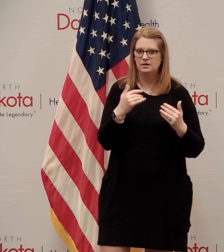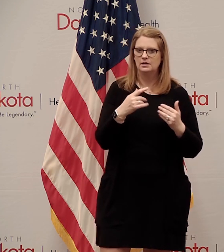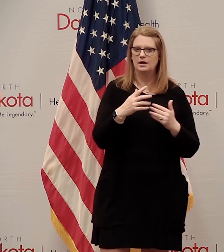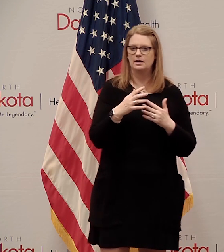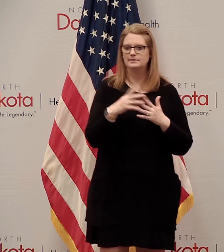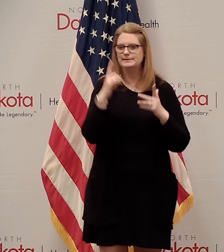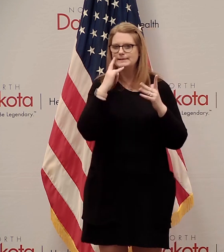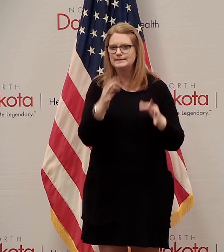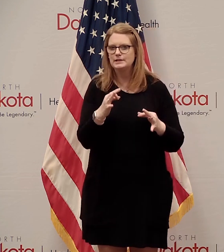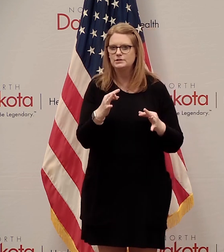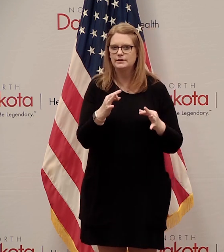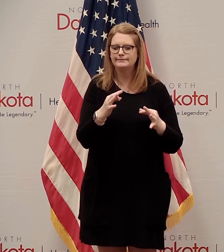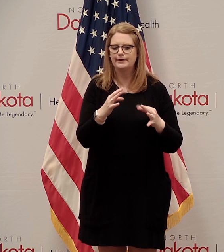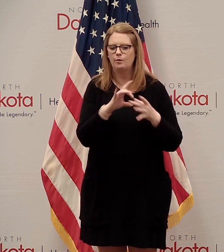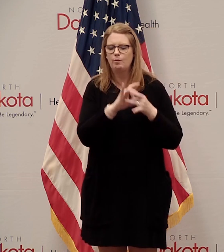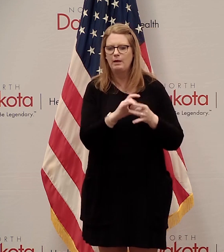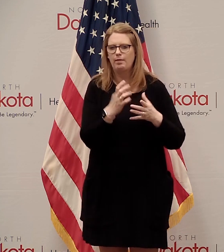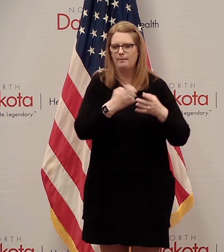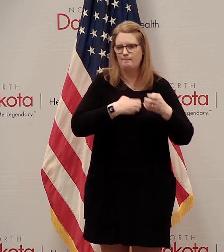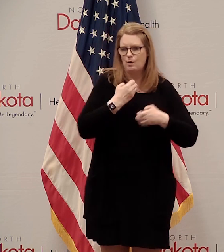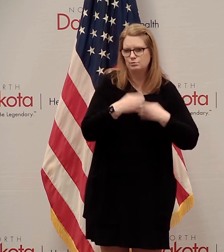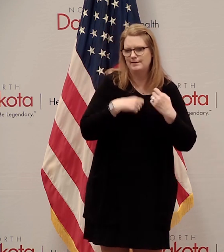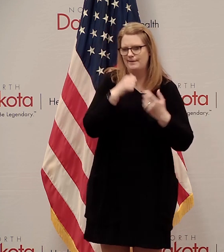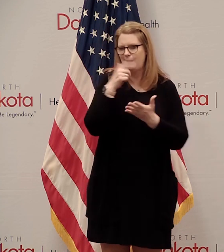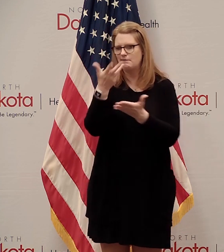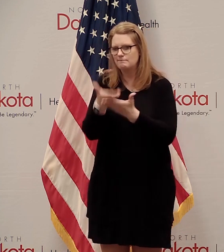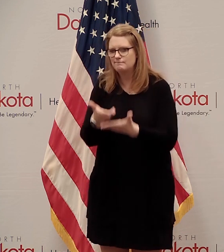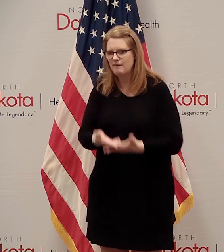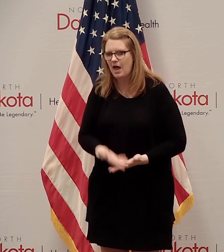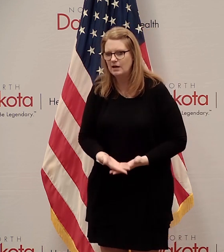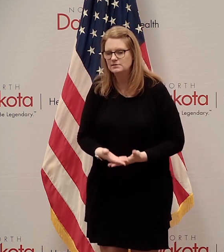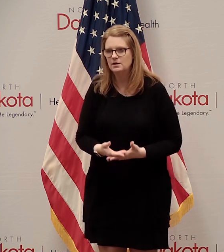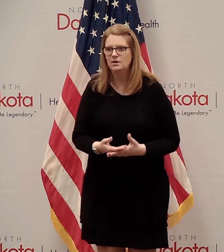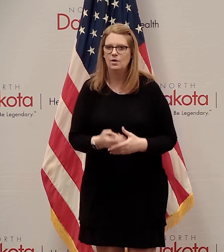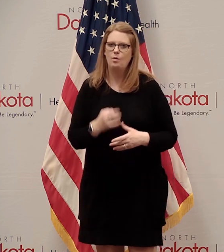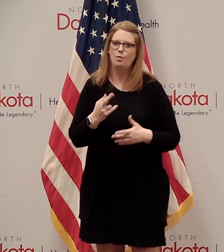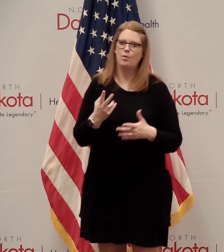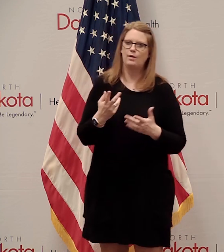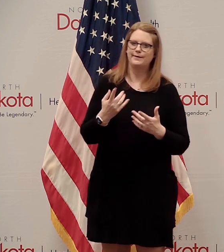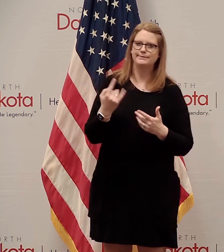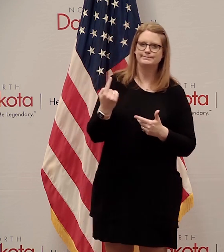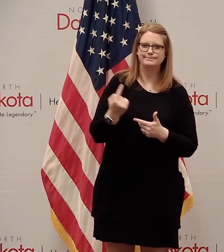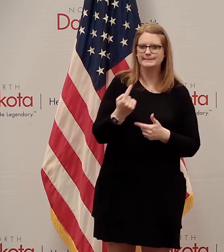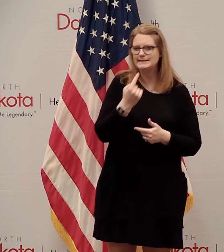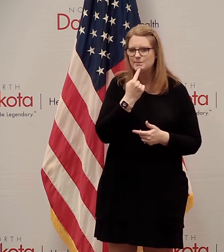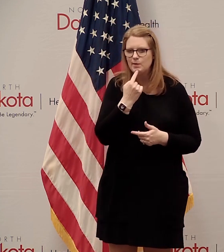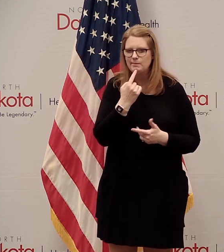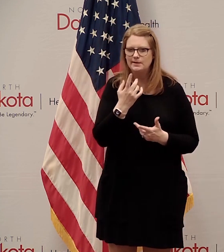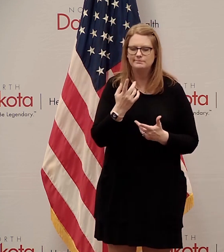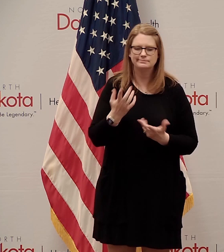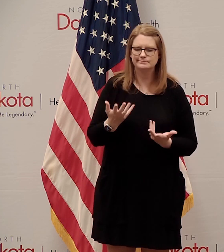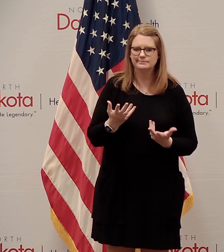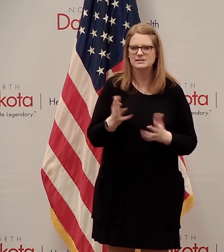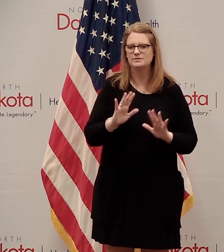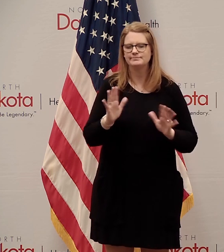emotion or could lead to disappointment. So again, we're just going to keep tracking the, tracking the